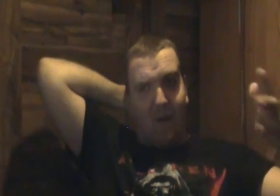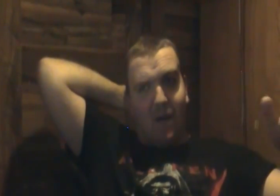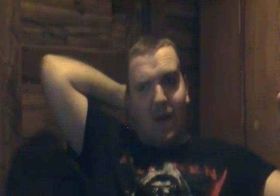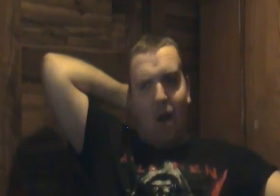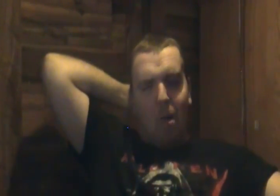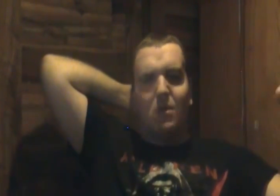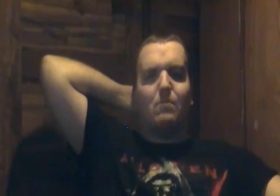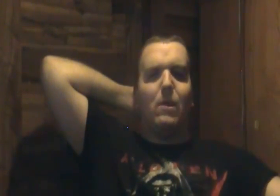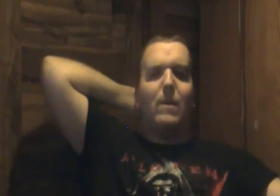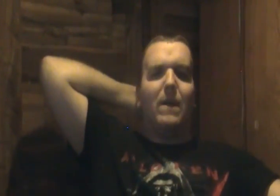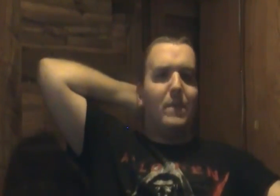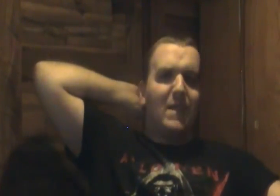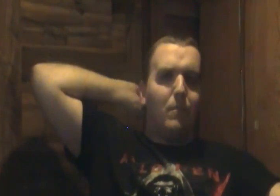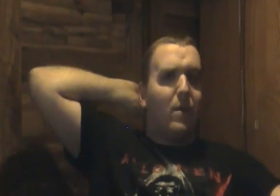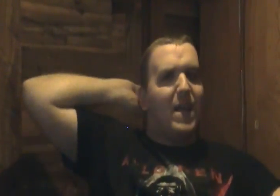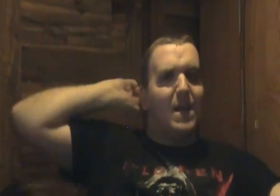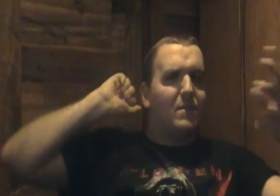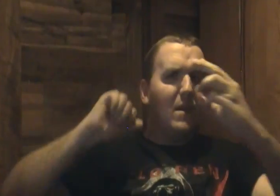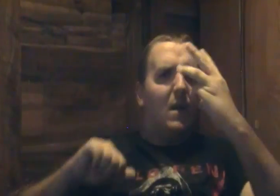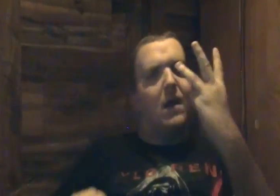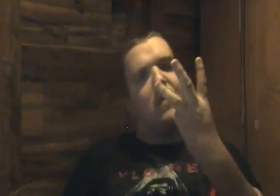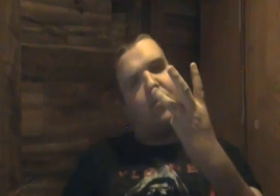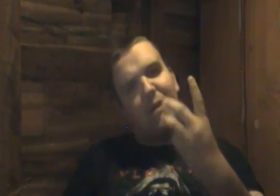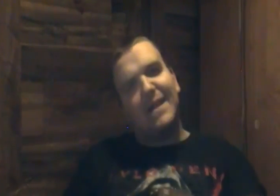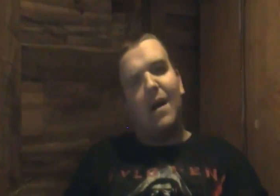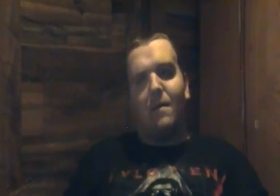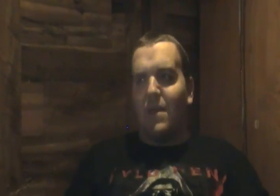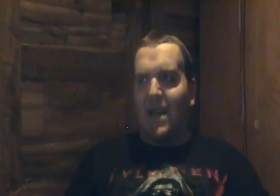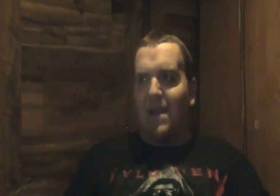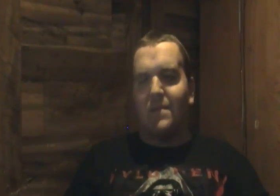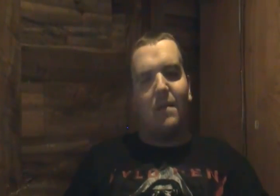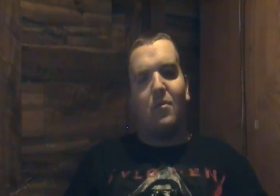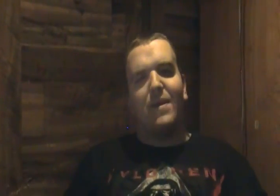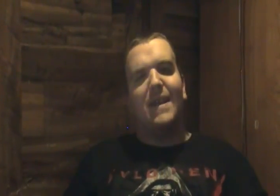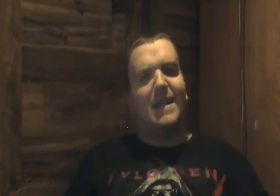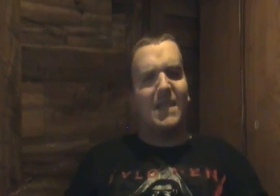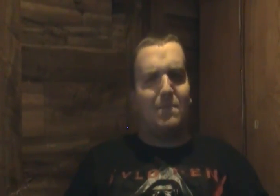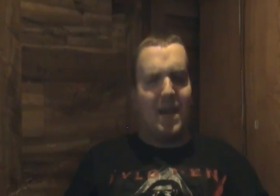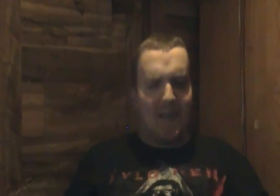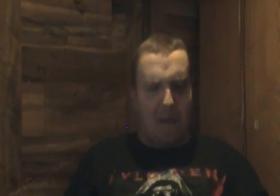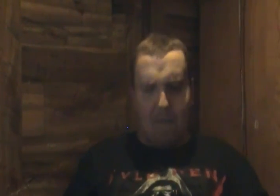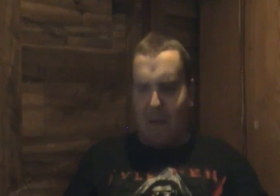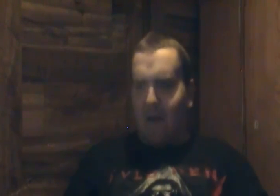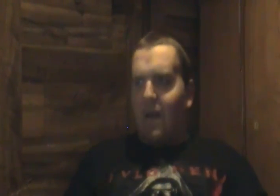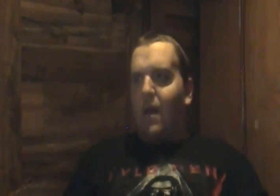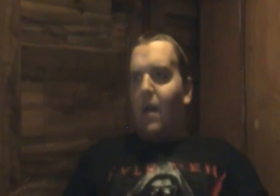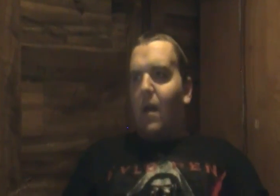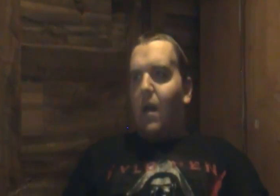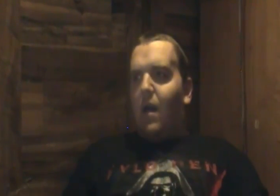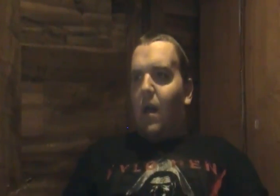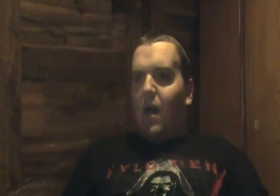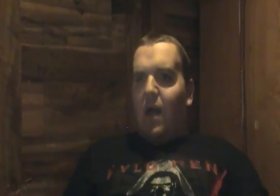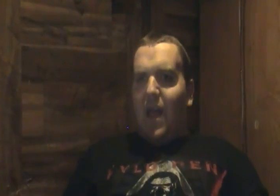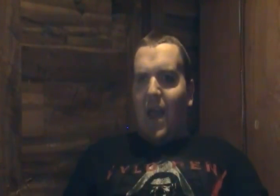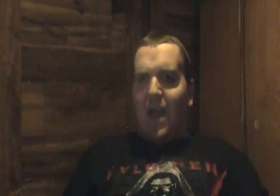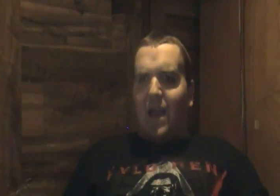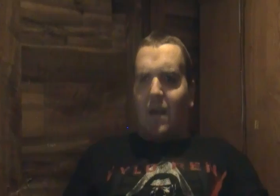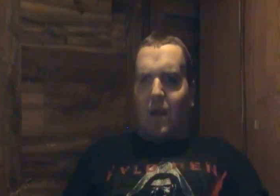for almost blowing up the temple he gives three he gives them three tickets to space camp and